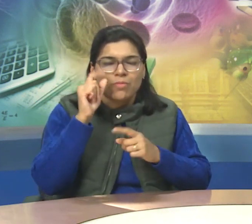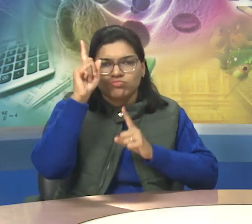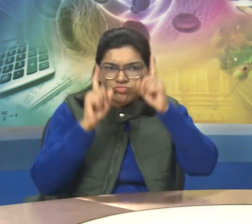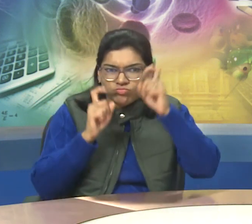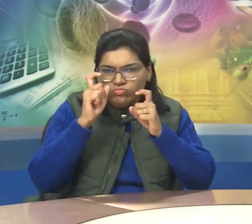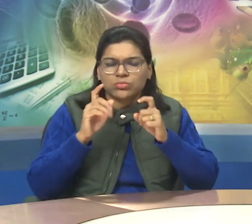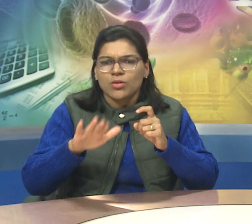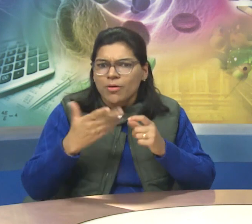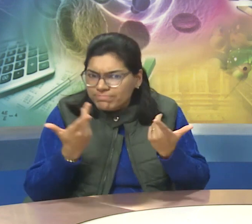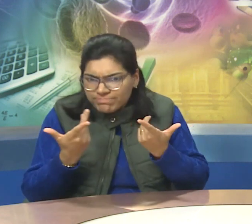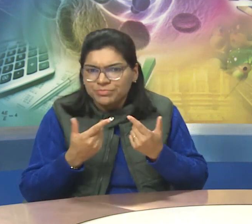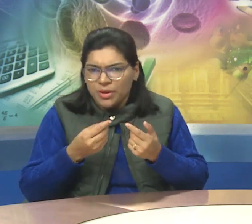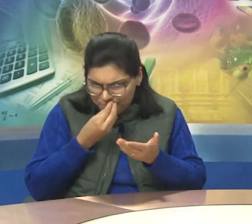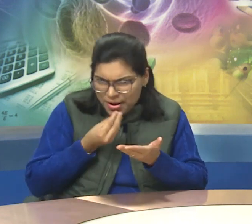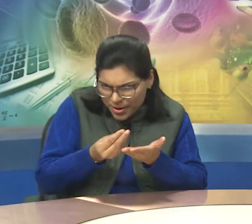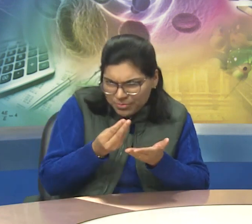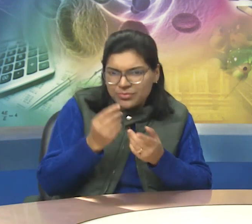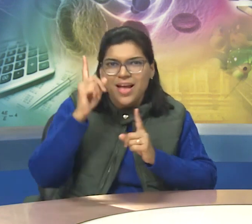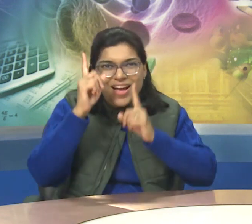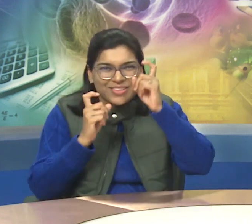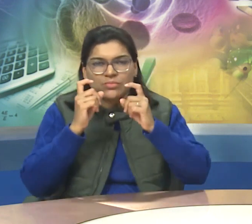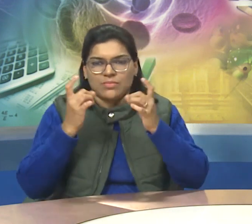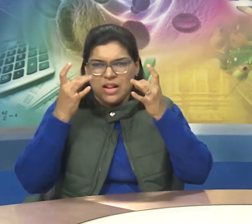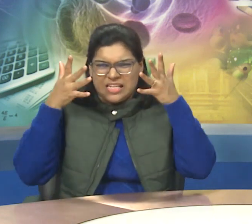right from childhood.